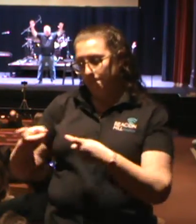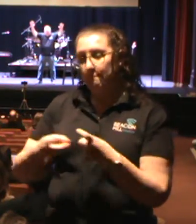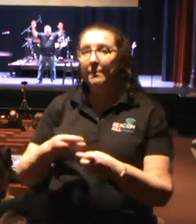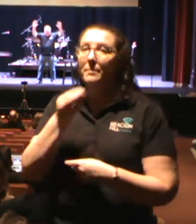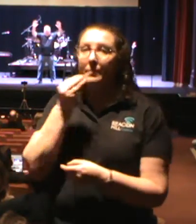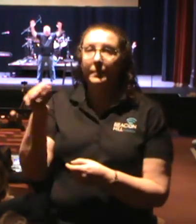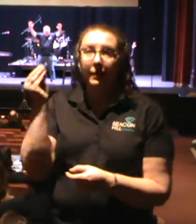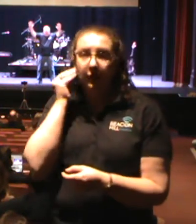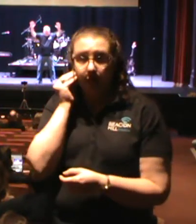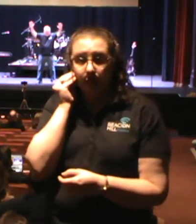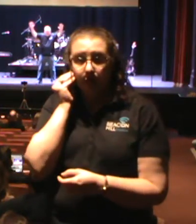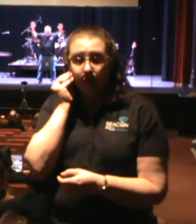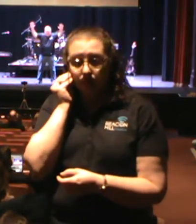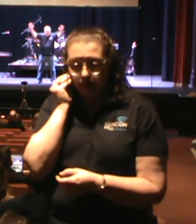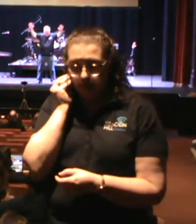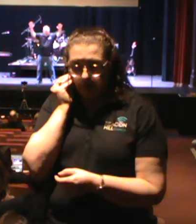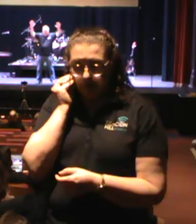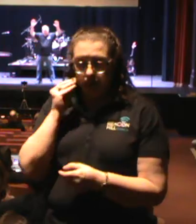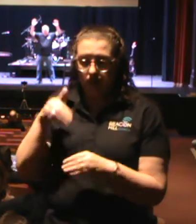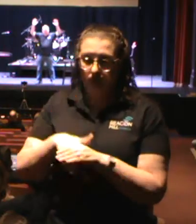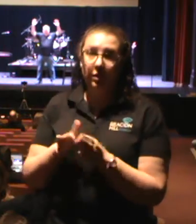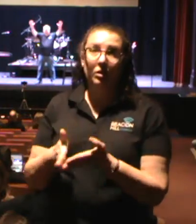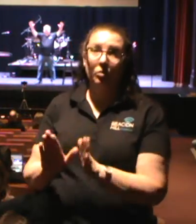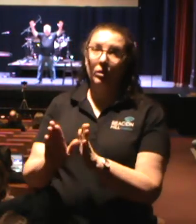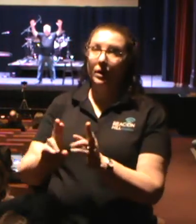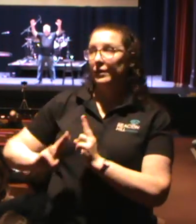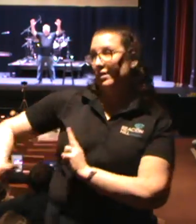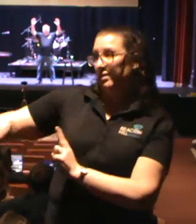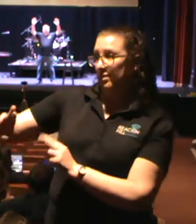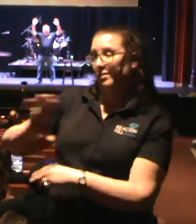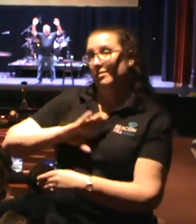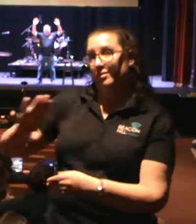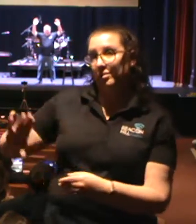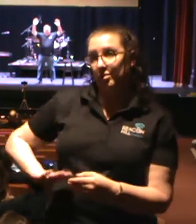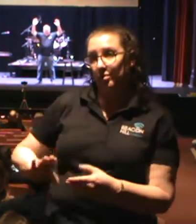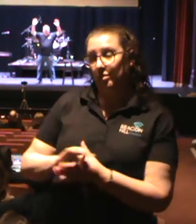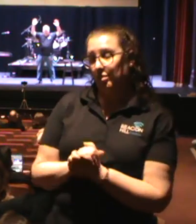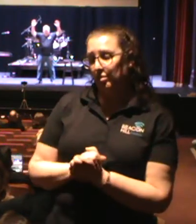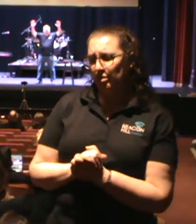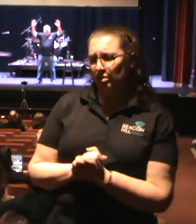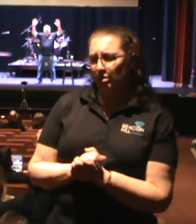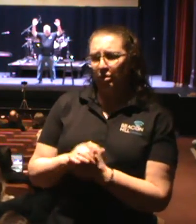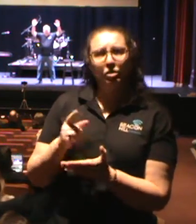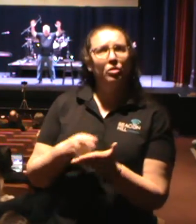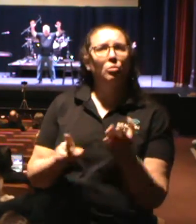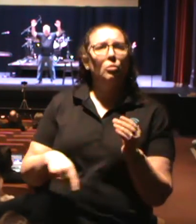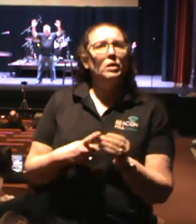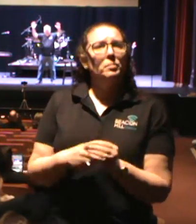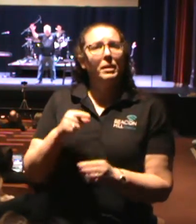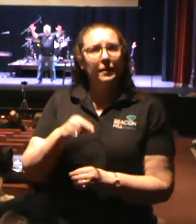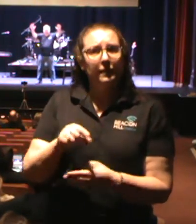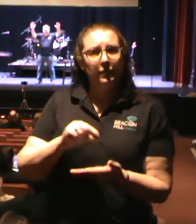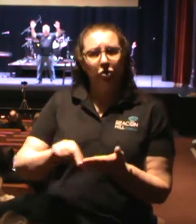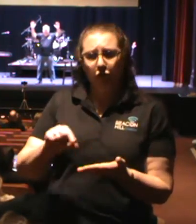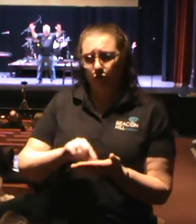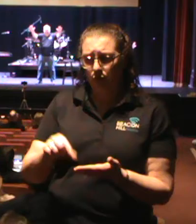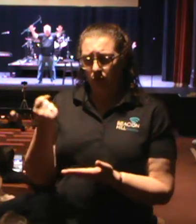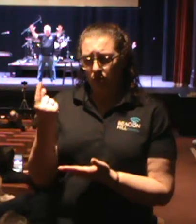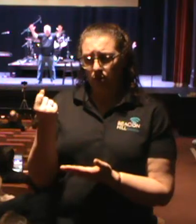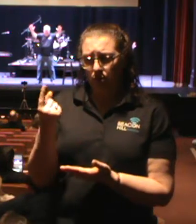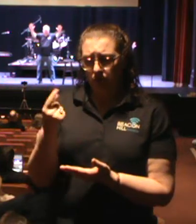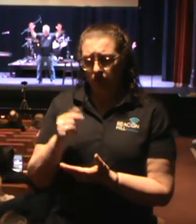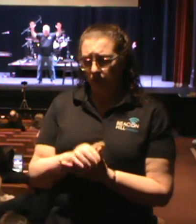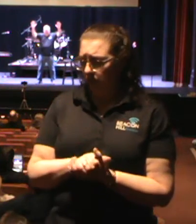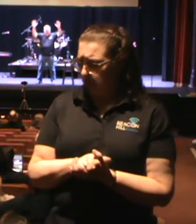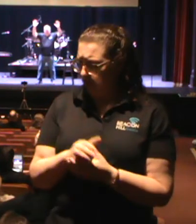to handle his own life in a fashion that honors Christ. So, Pastor, what about this verse 11 that is in